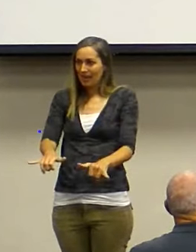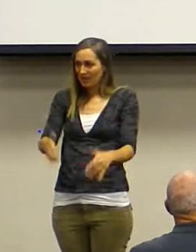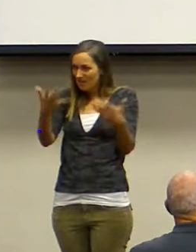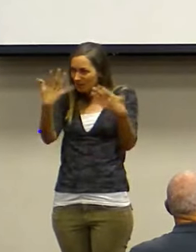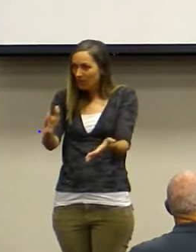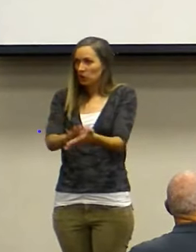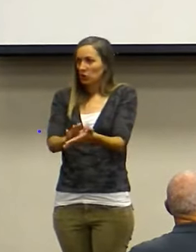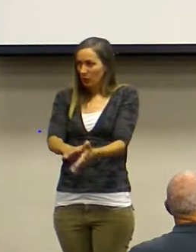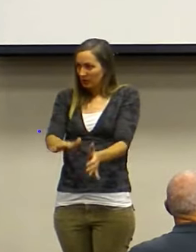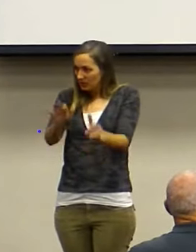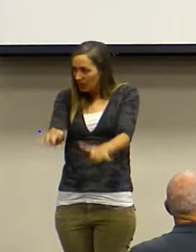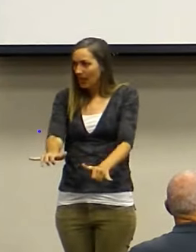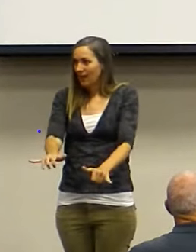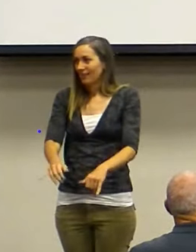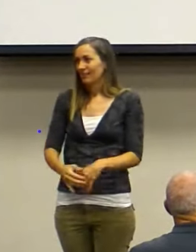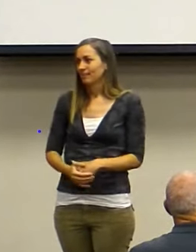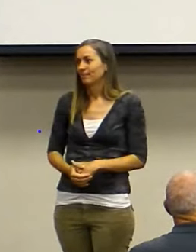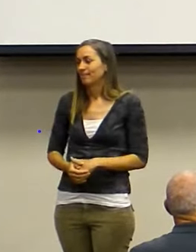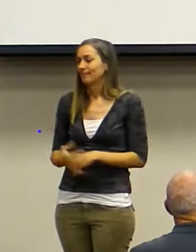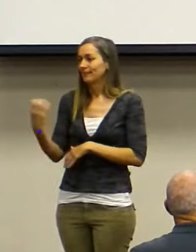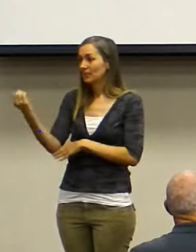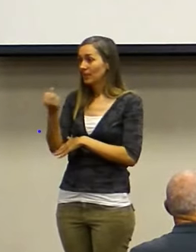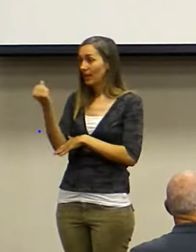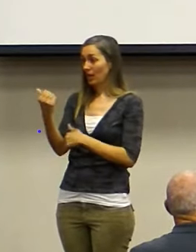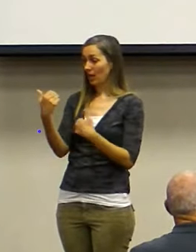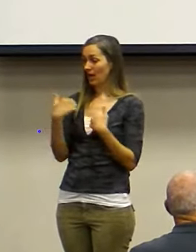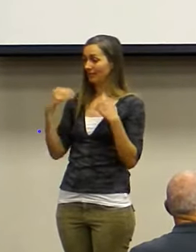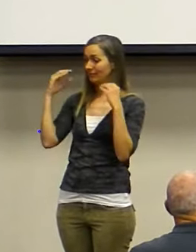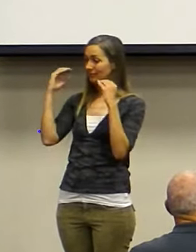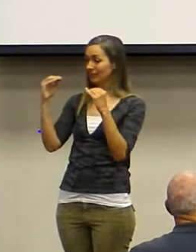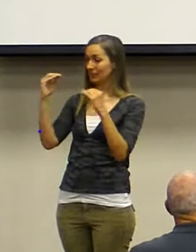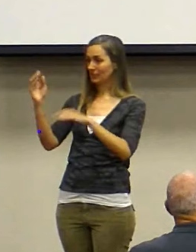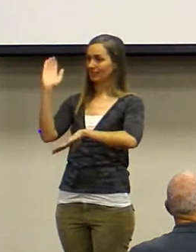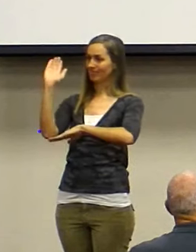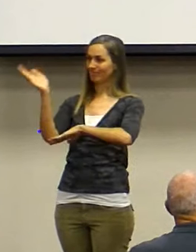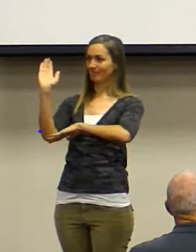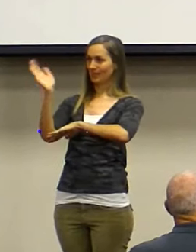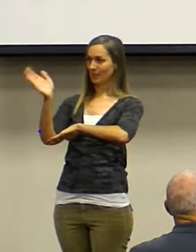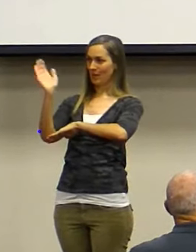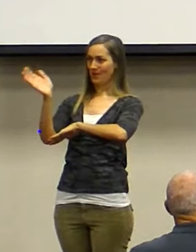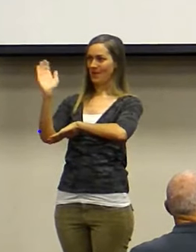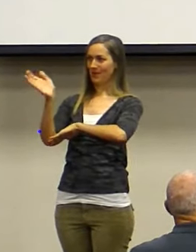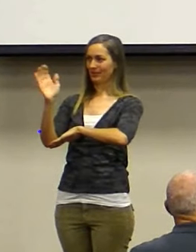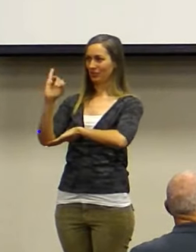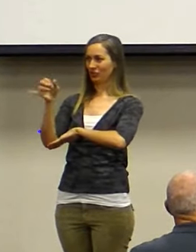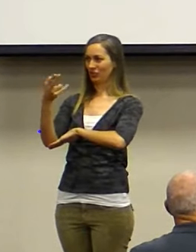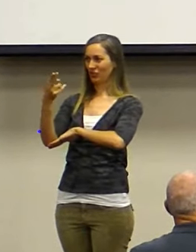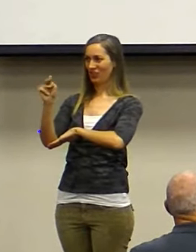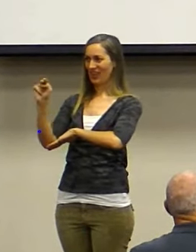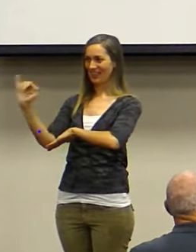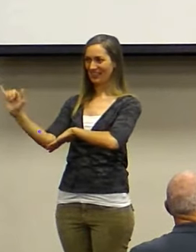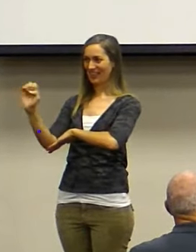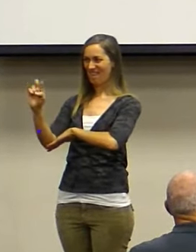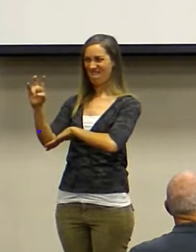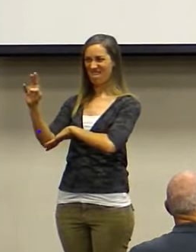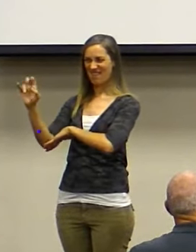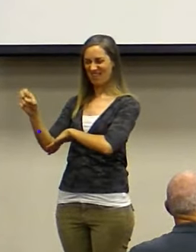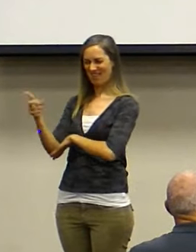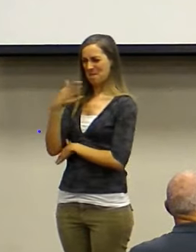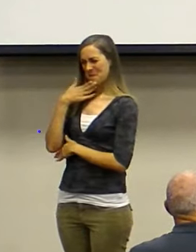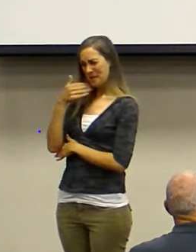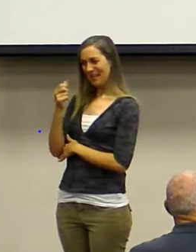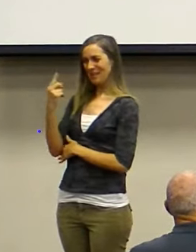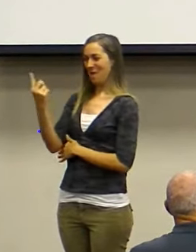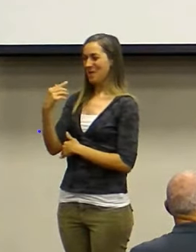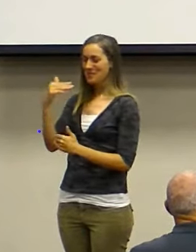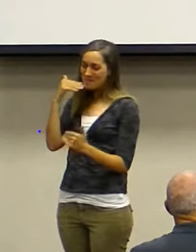And then Saturday, we're at a teaching seminar, and I love Johnny Evans. He's the best. You always see Johnny. Johnny's a smile on his face.